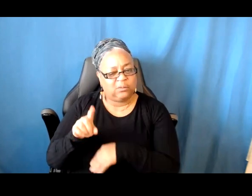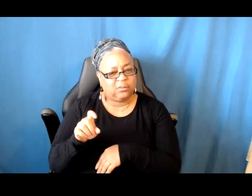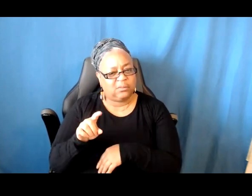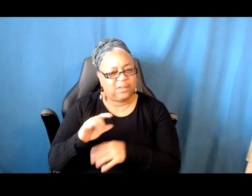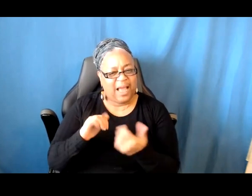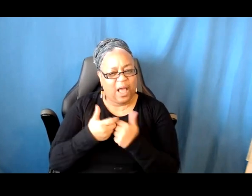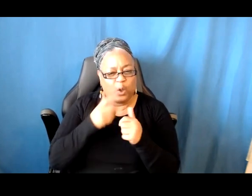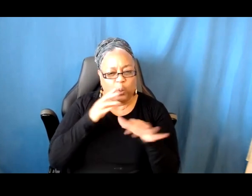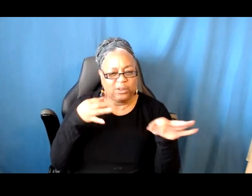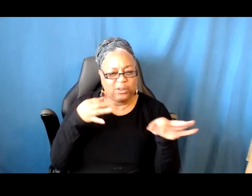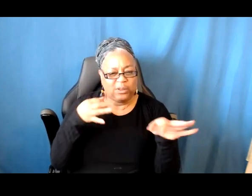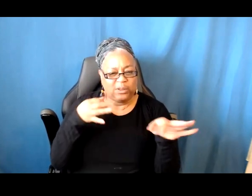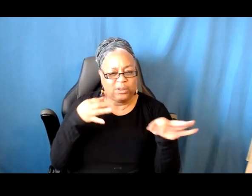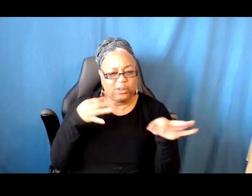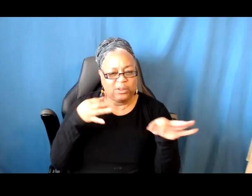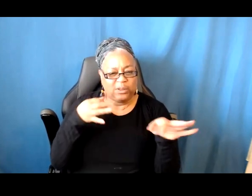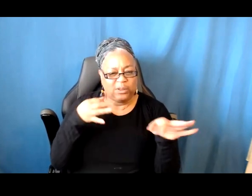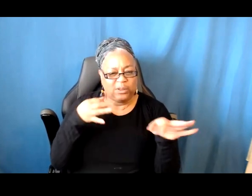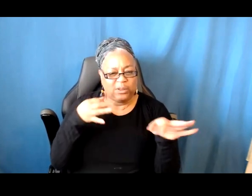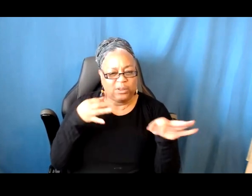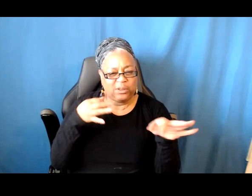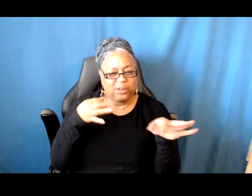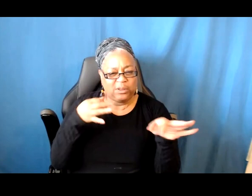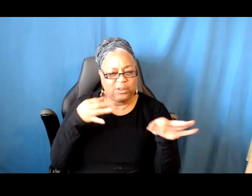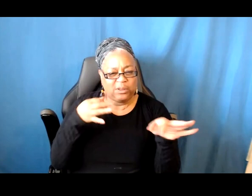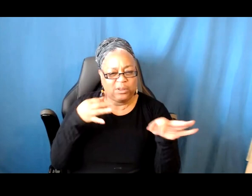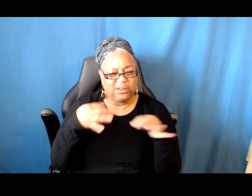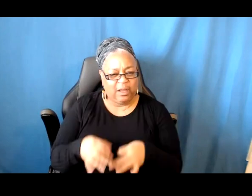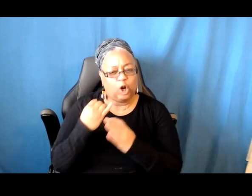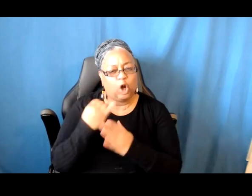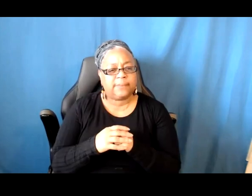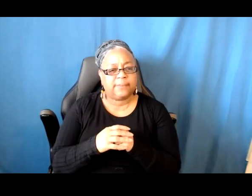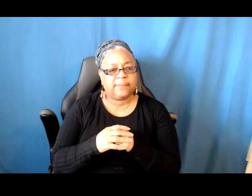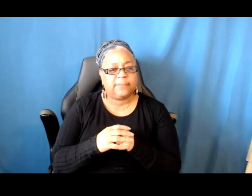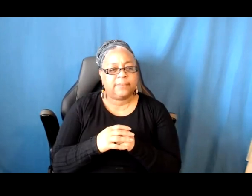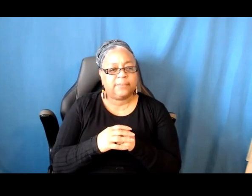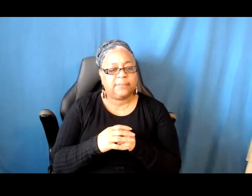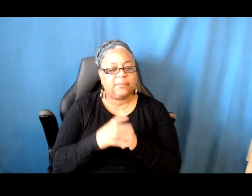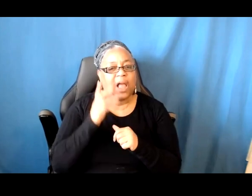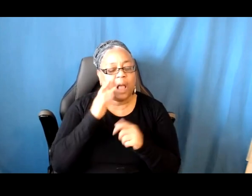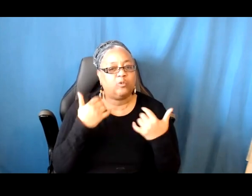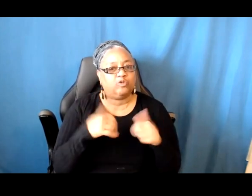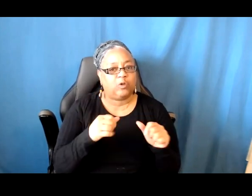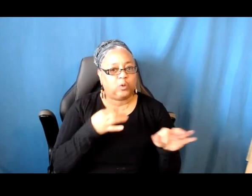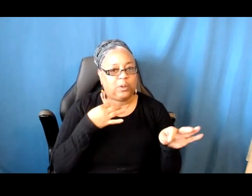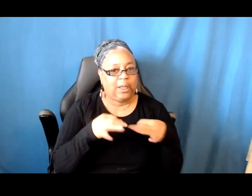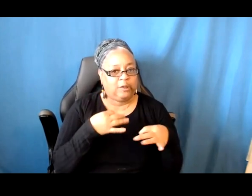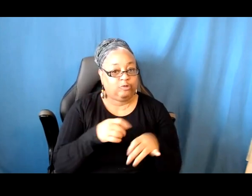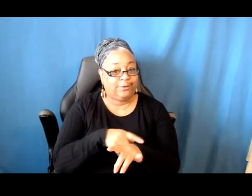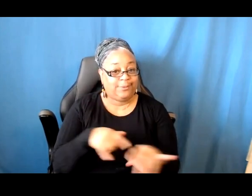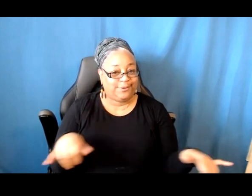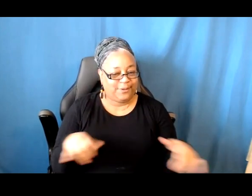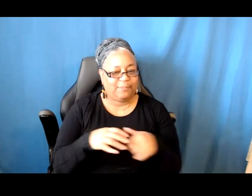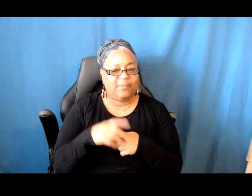define artistic influences? So I'll try and answer a couple of those at once. This is really an opportunity for you to position your work within